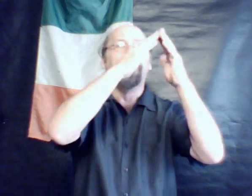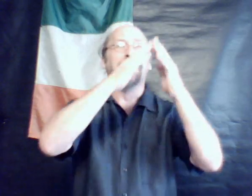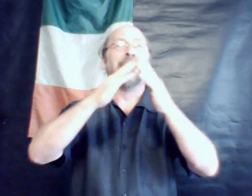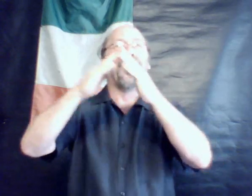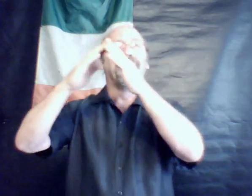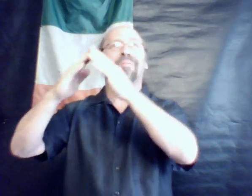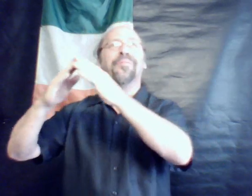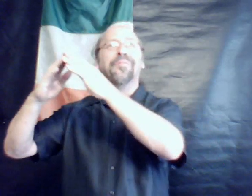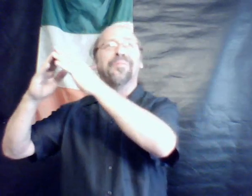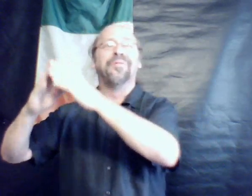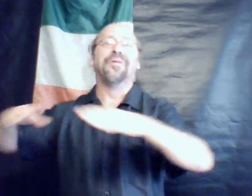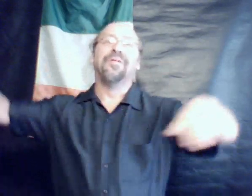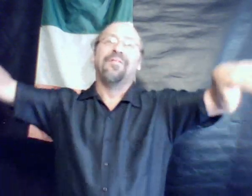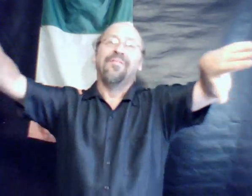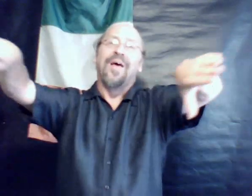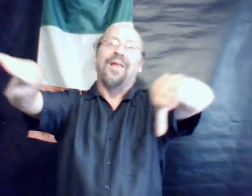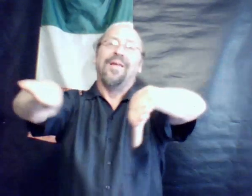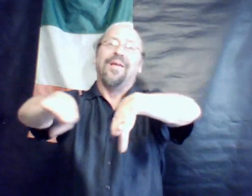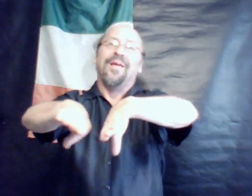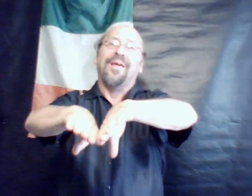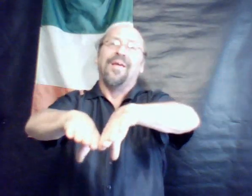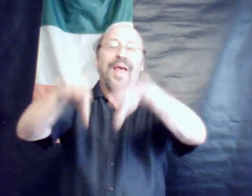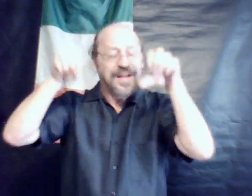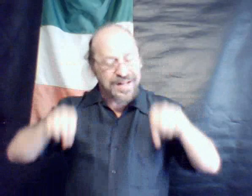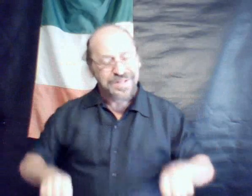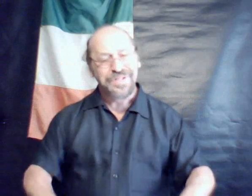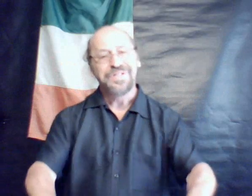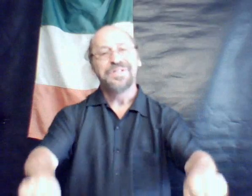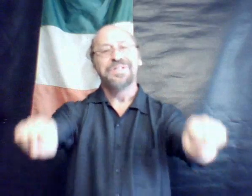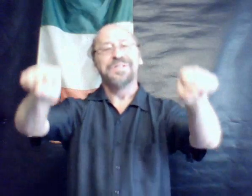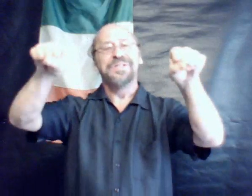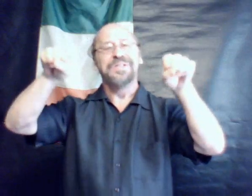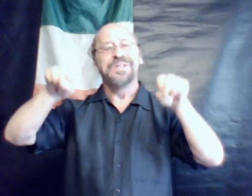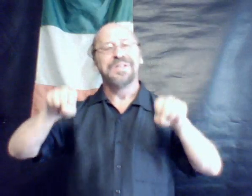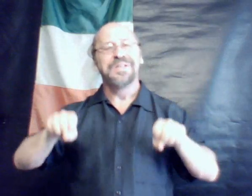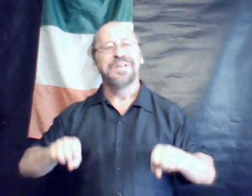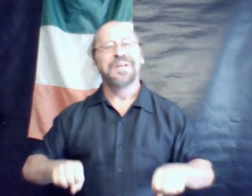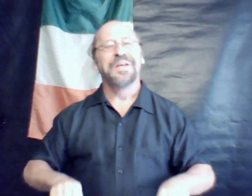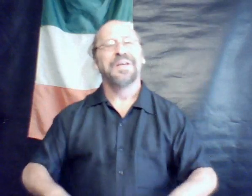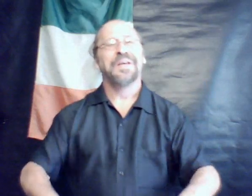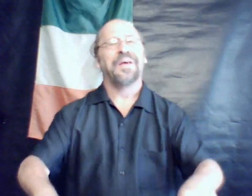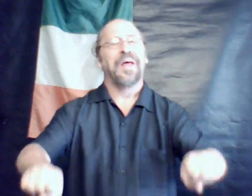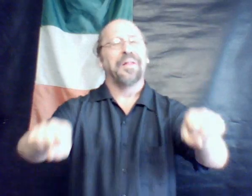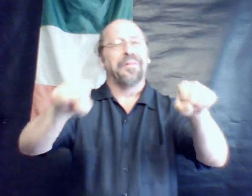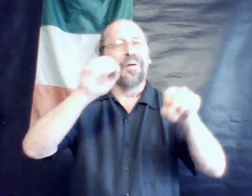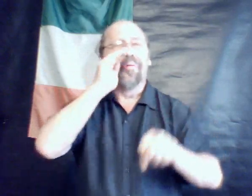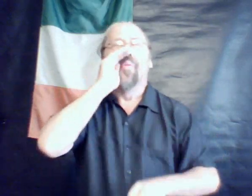my mountain valley and sea, their